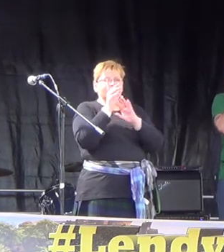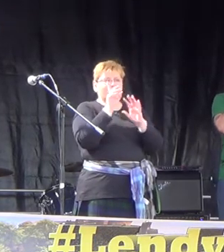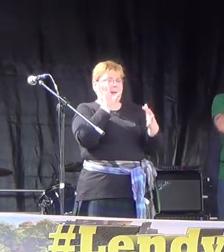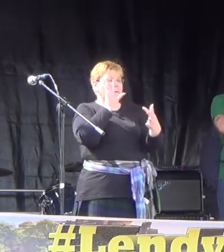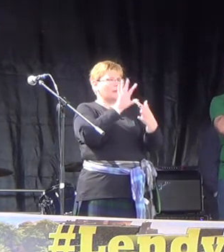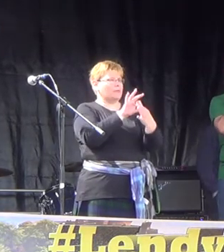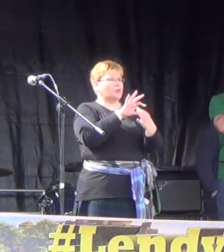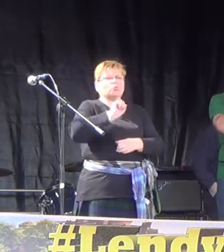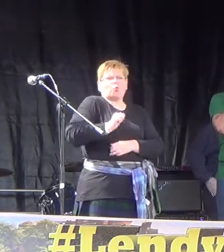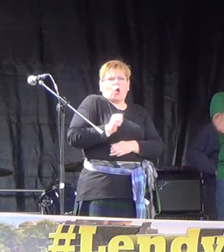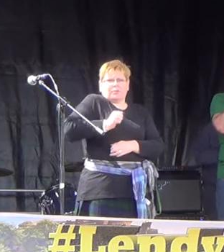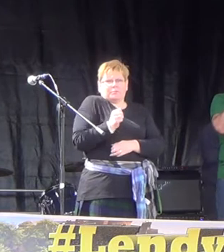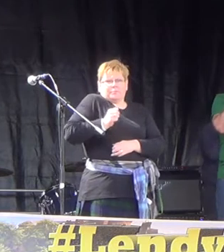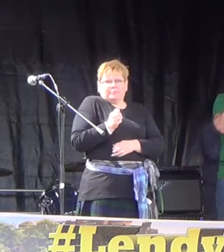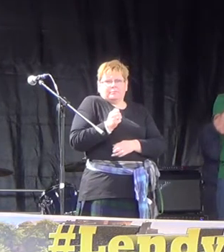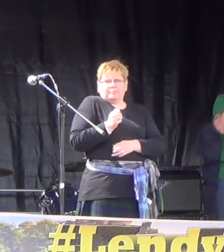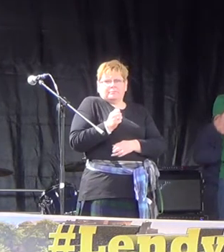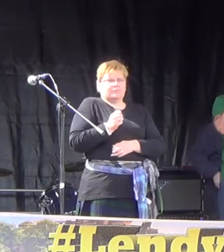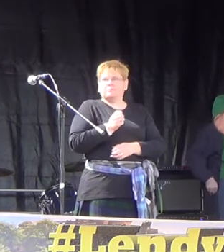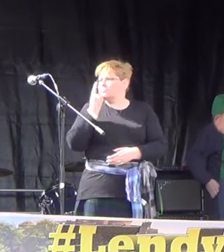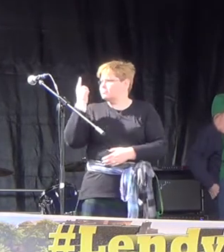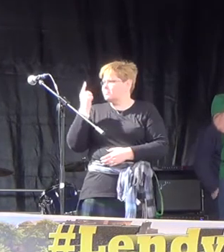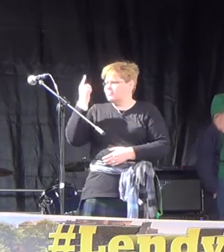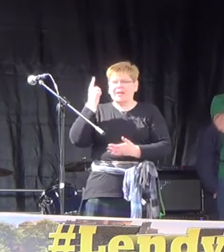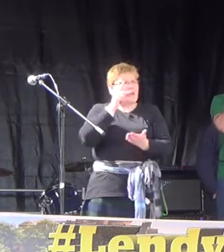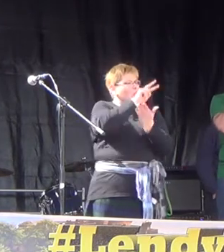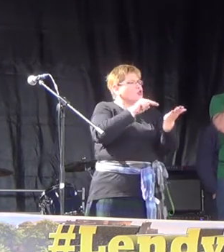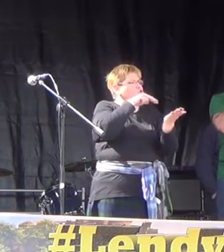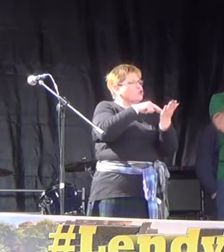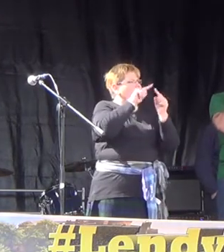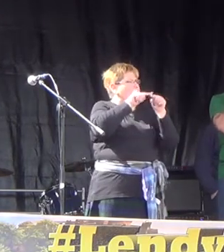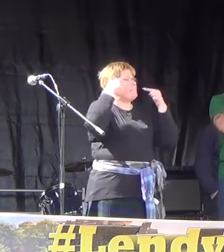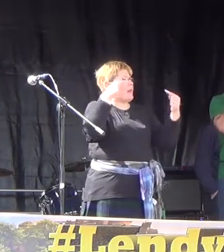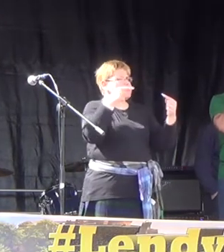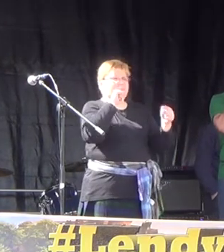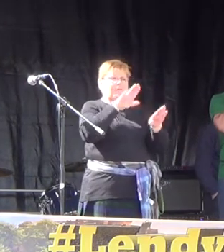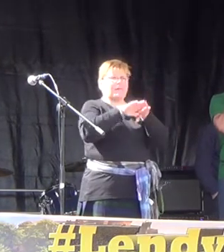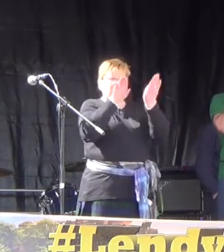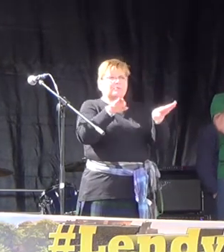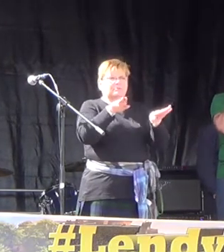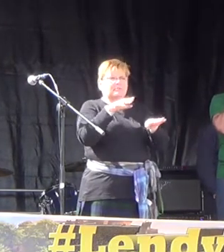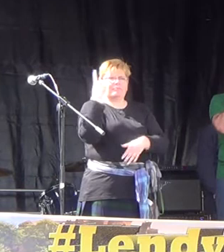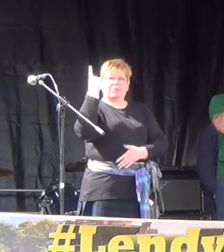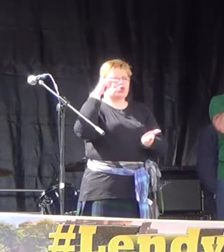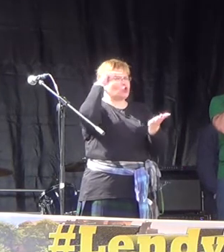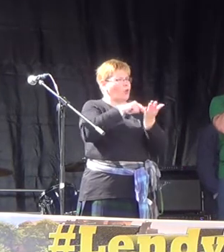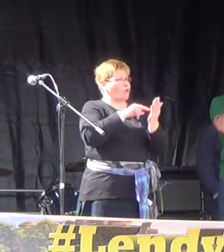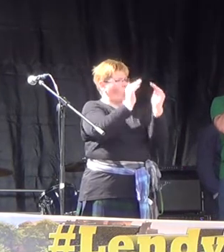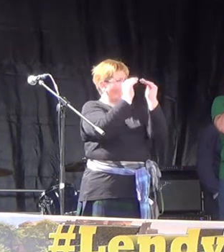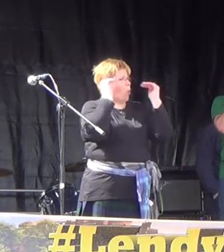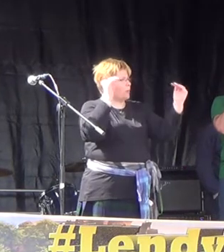to Scotland and that he stood against injustice, stood for equality,